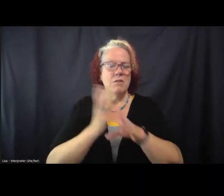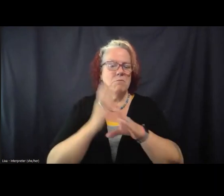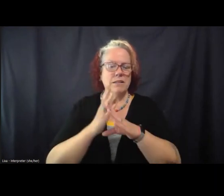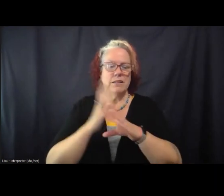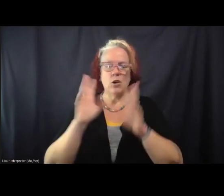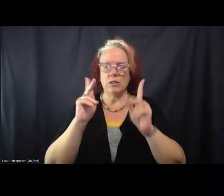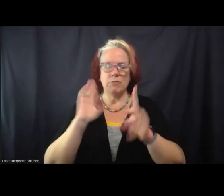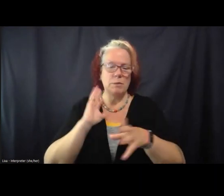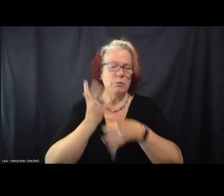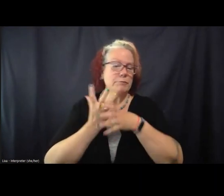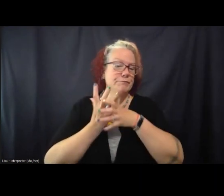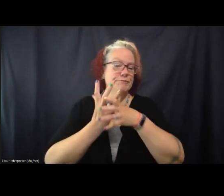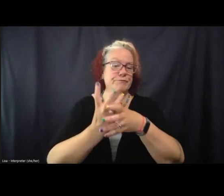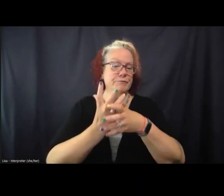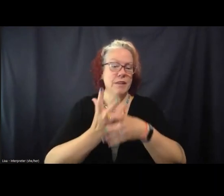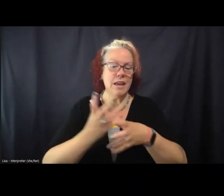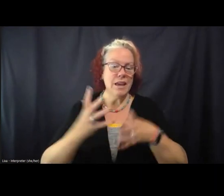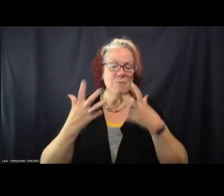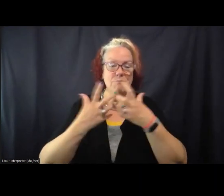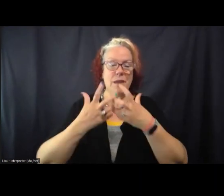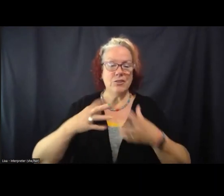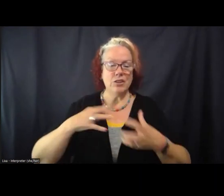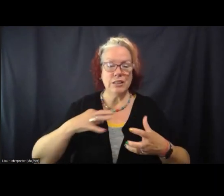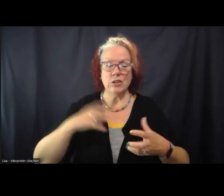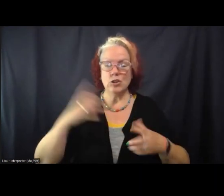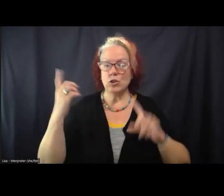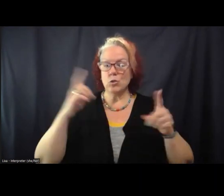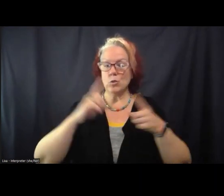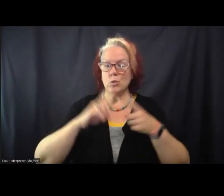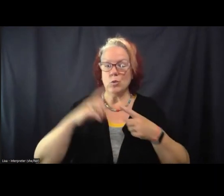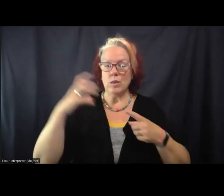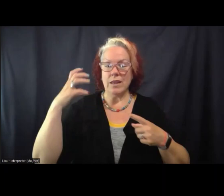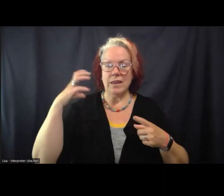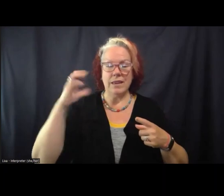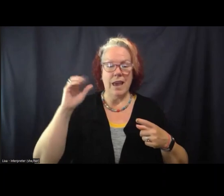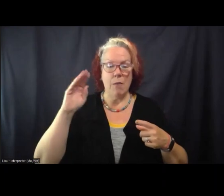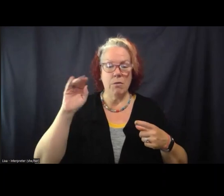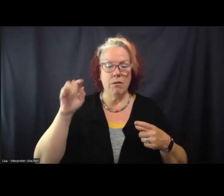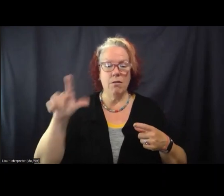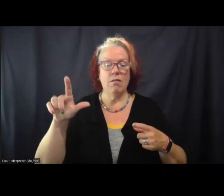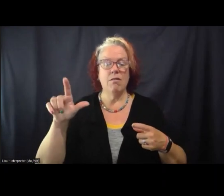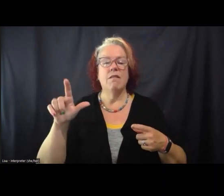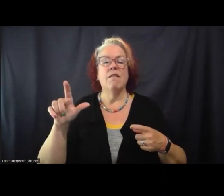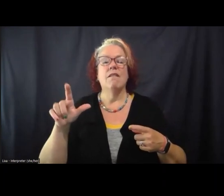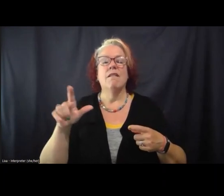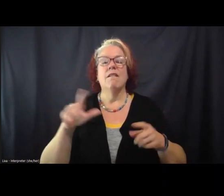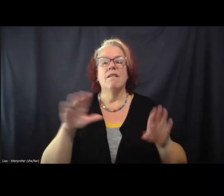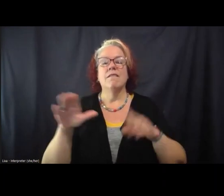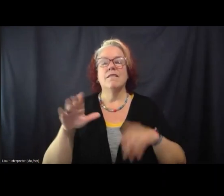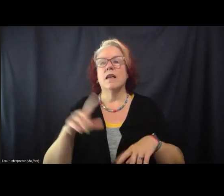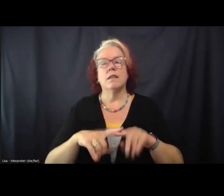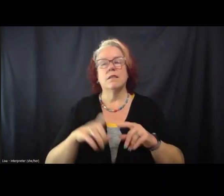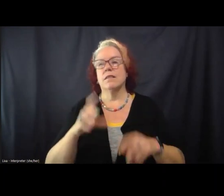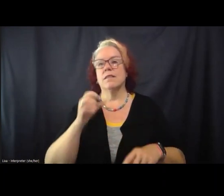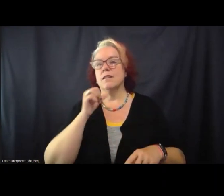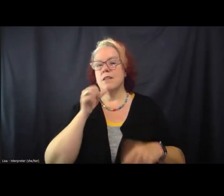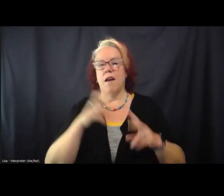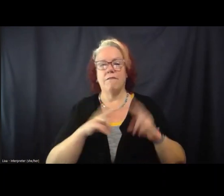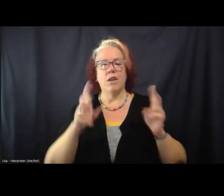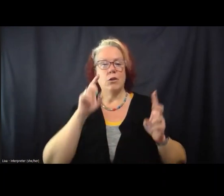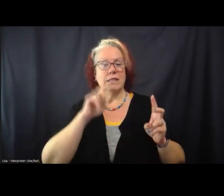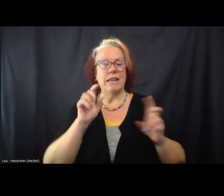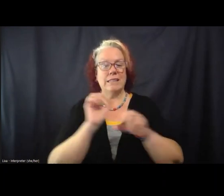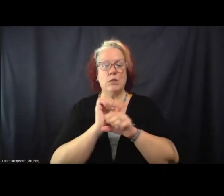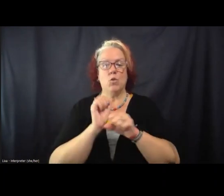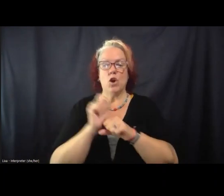to the state capitol. So there was a question, I think, about the least sexy work of the campaign. And I can think of a lot